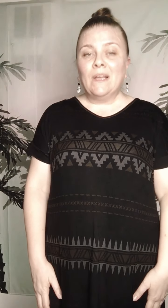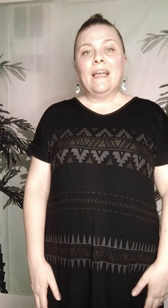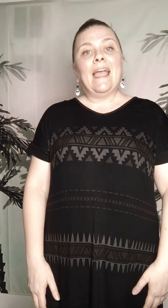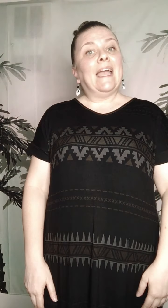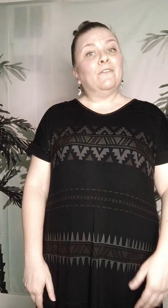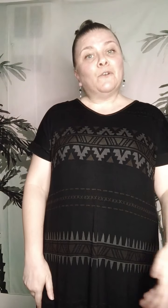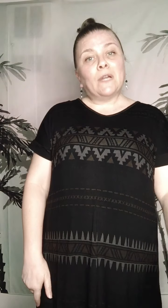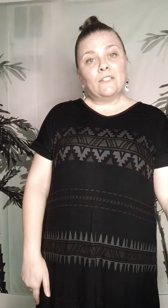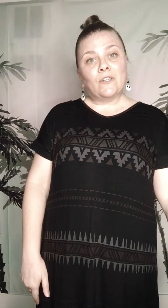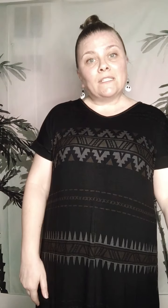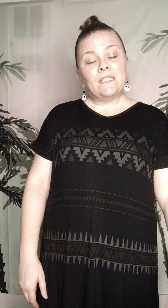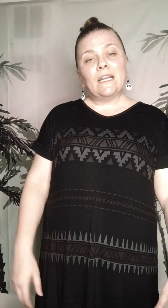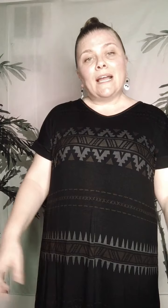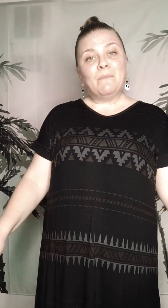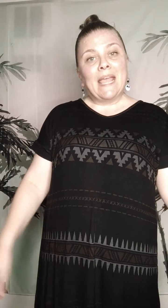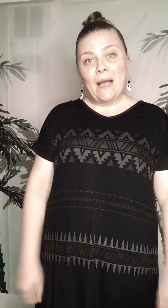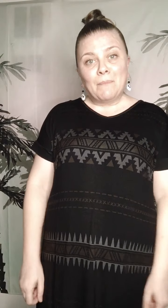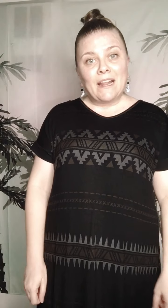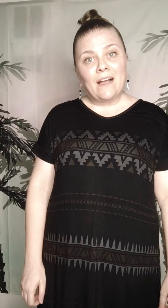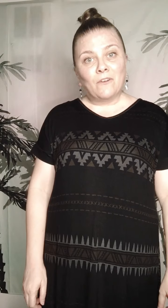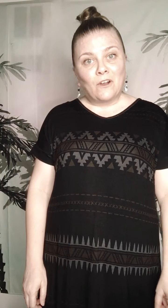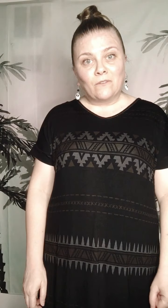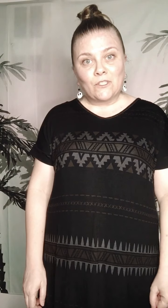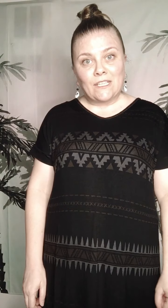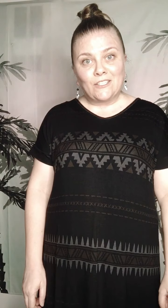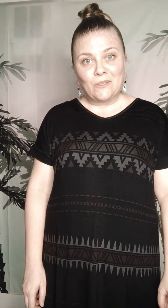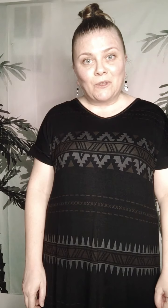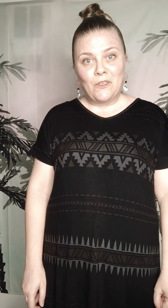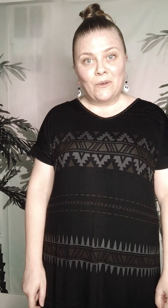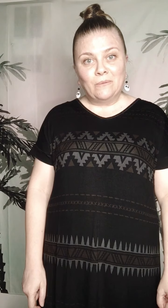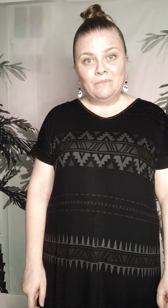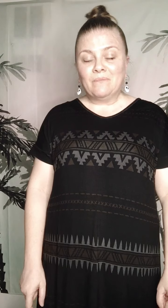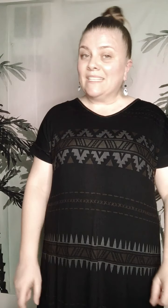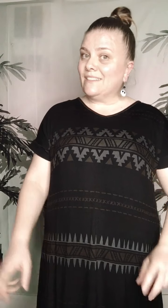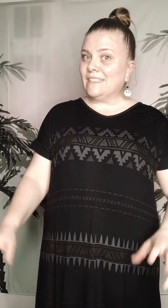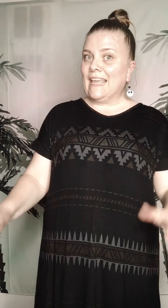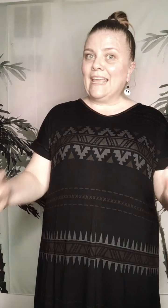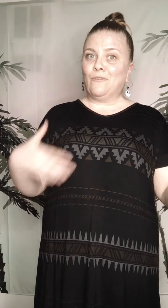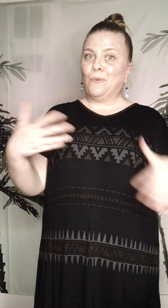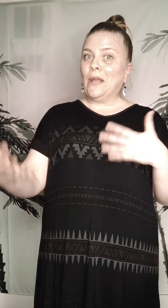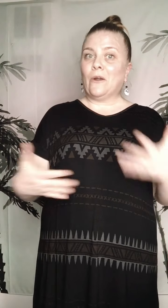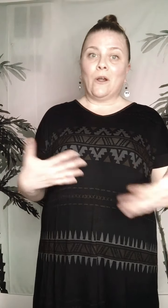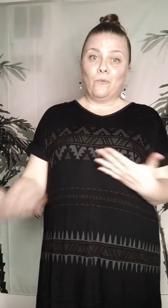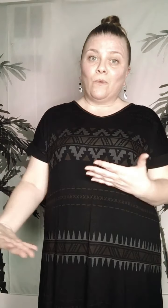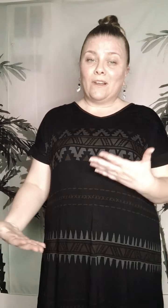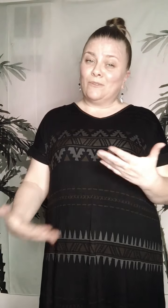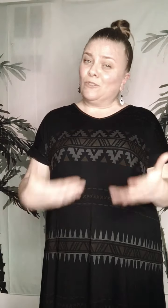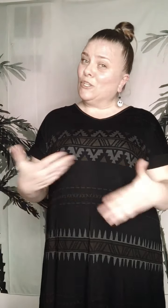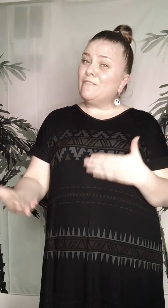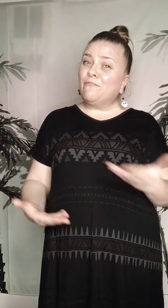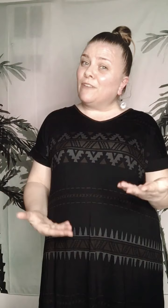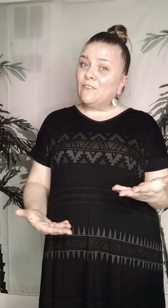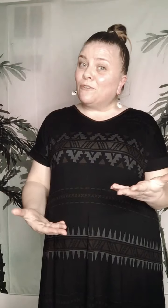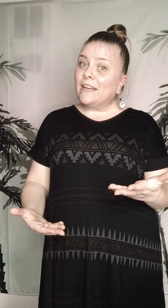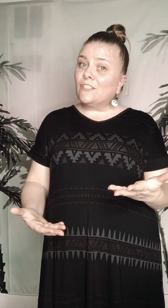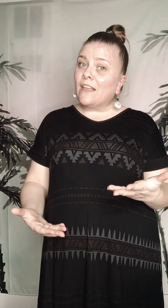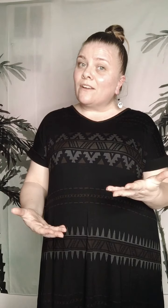And if you're interested, I'd be happy to have a conversation with you to see if we are a good fit for each other.